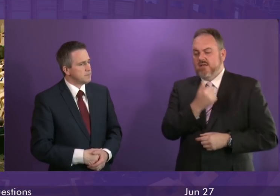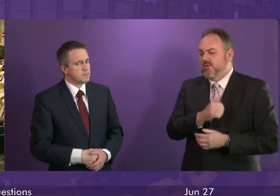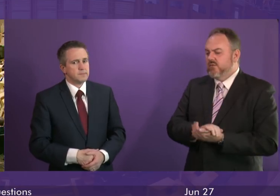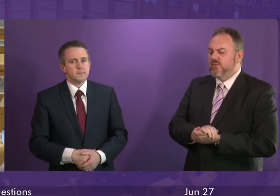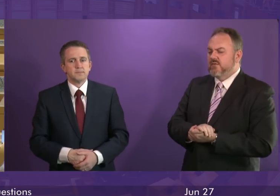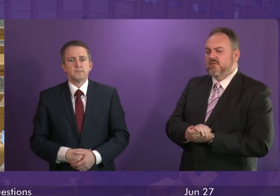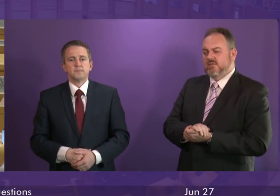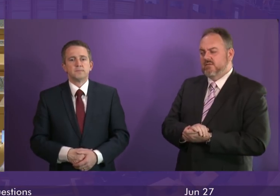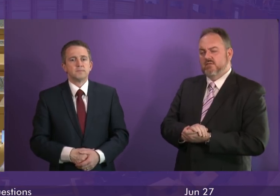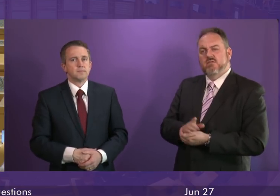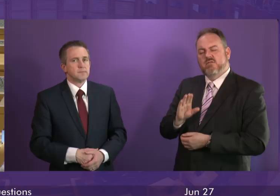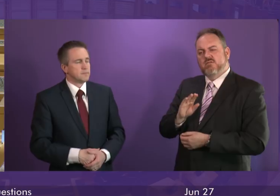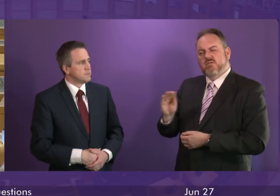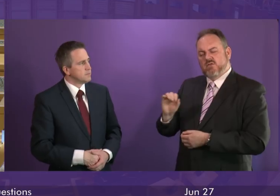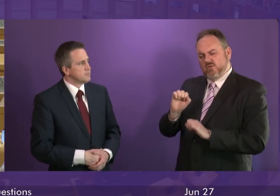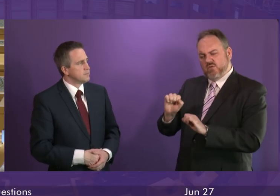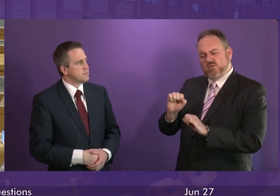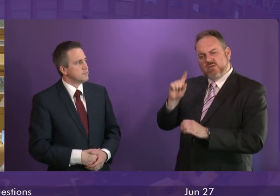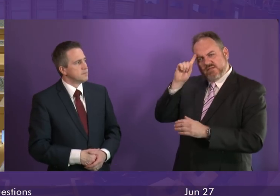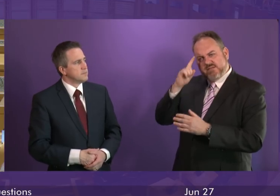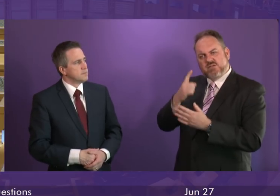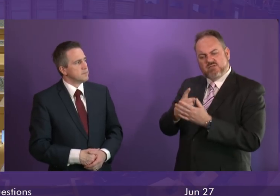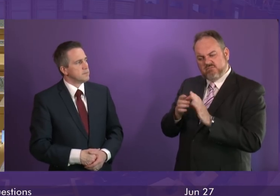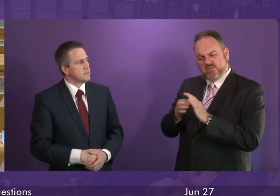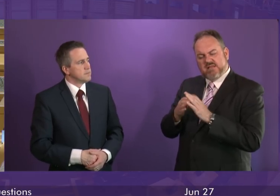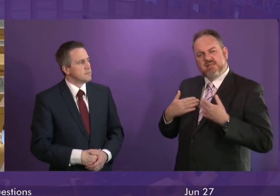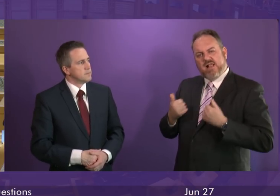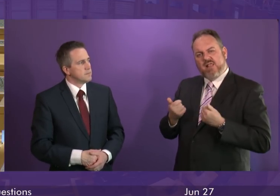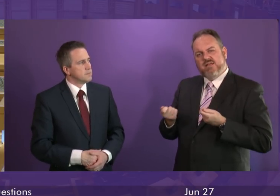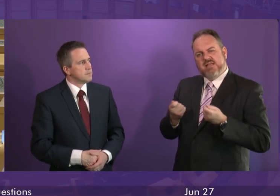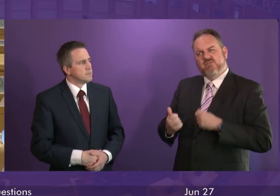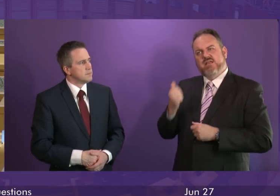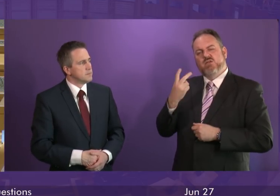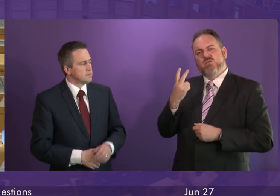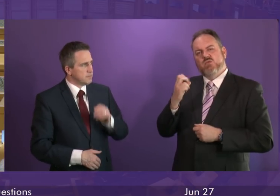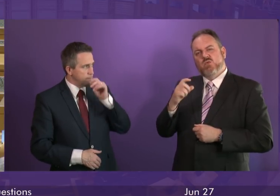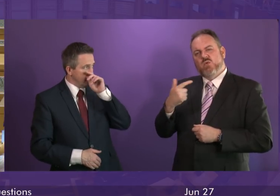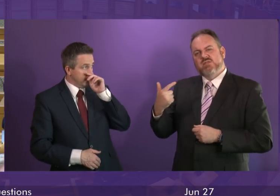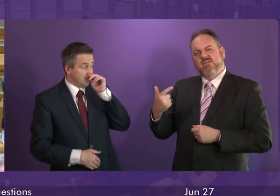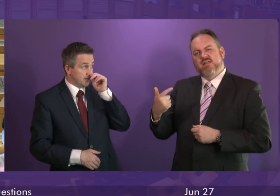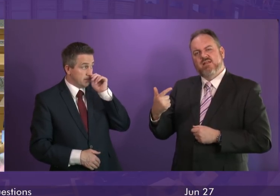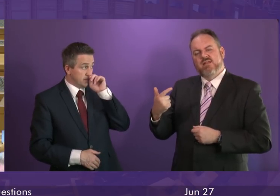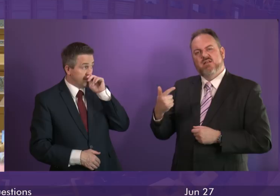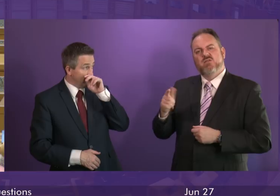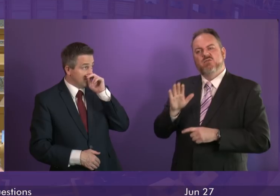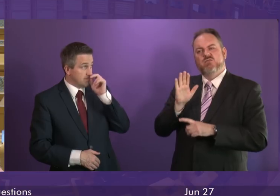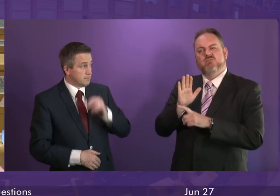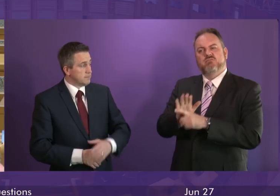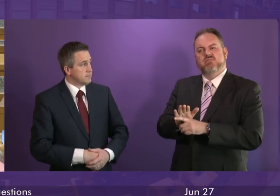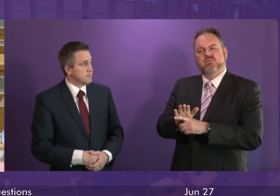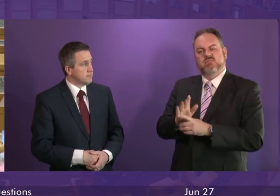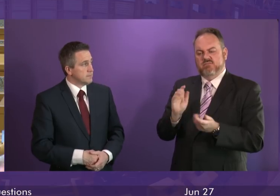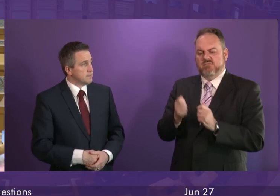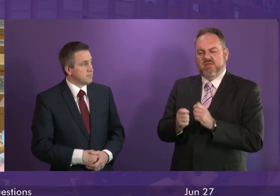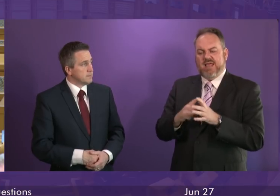I supported Nicola Sturgeon's decision as health secretary in 2007 to stop the downgrading of Monkland's A&E